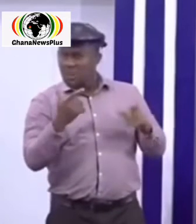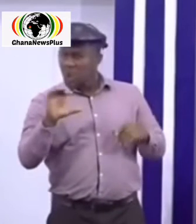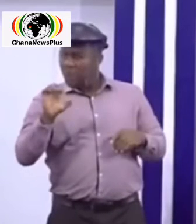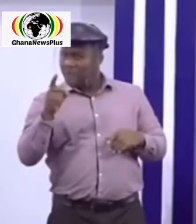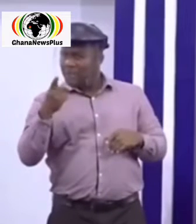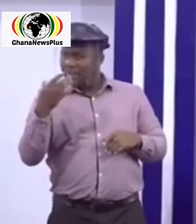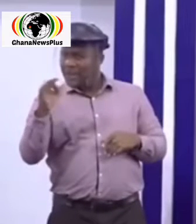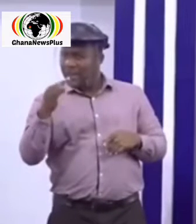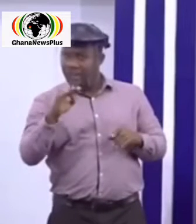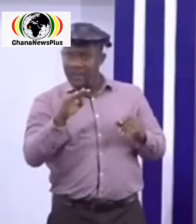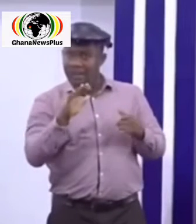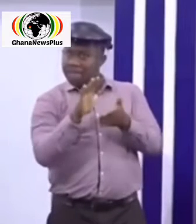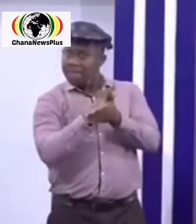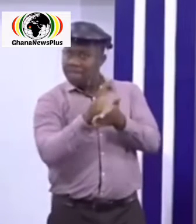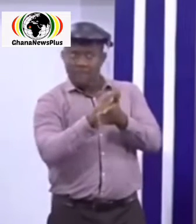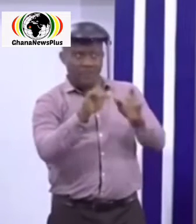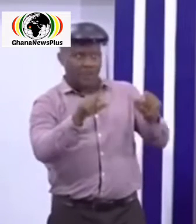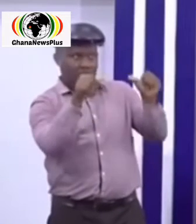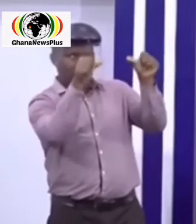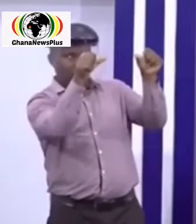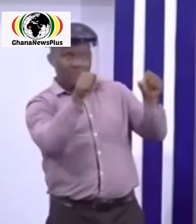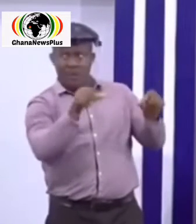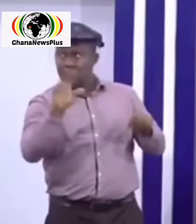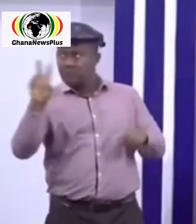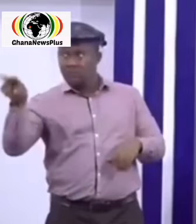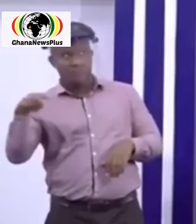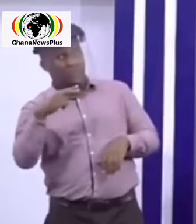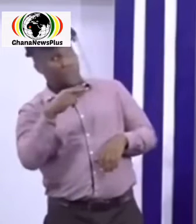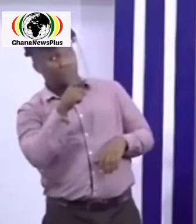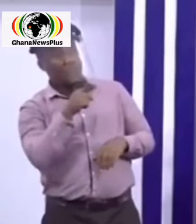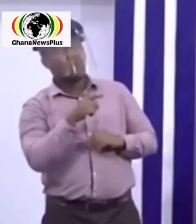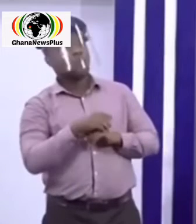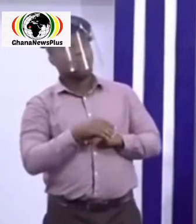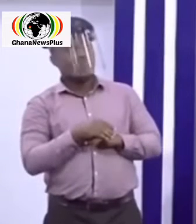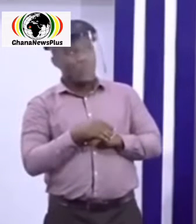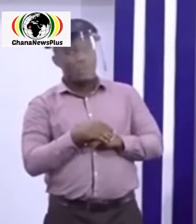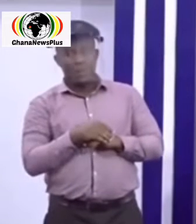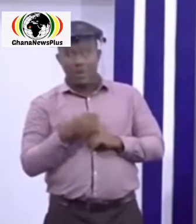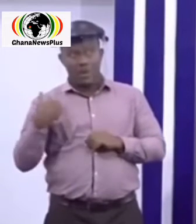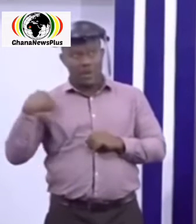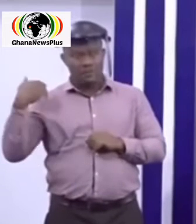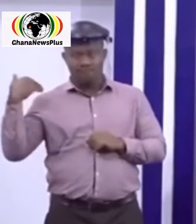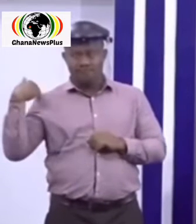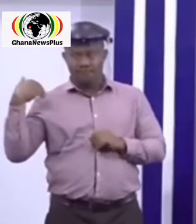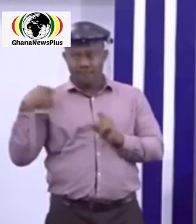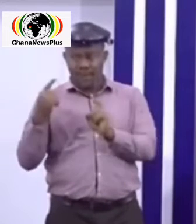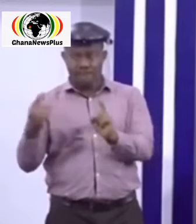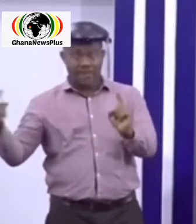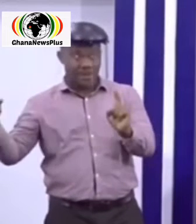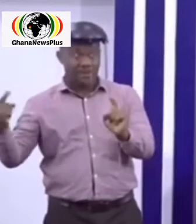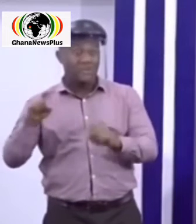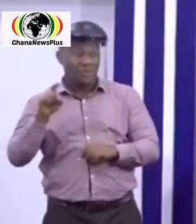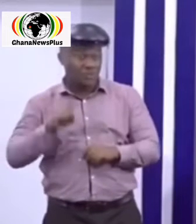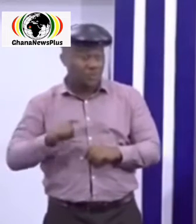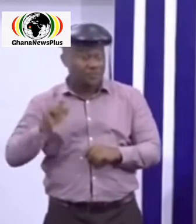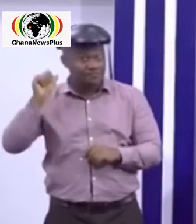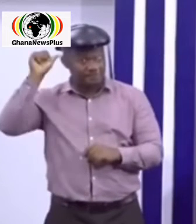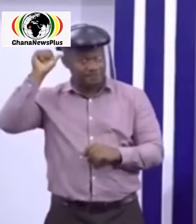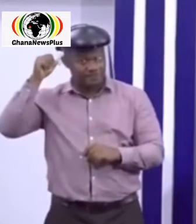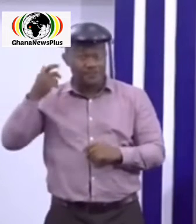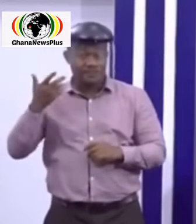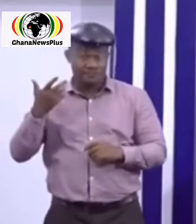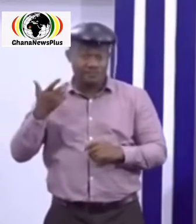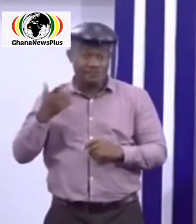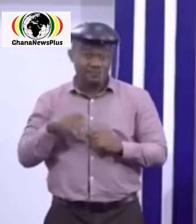advantage points to remind congregants to keep to social distancing protocols wearing of the